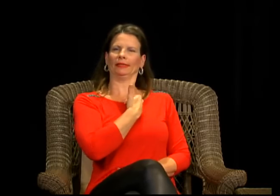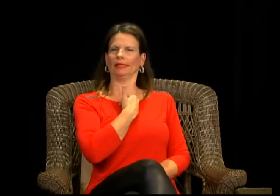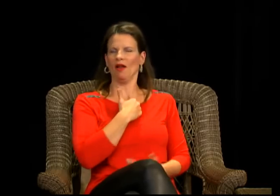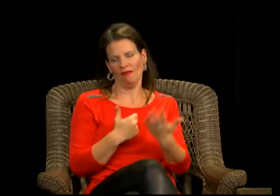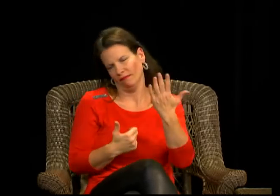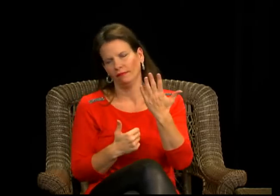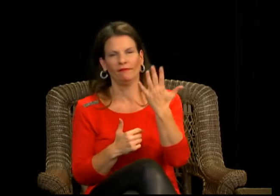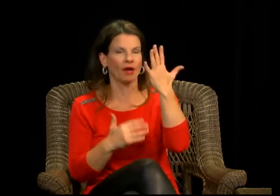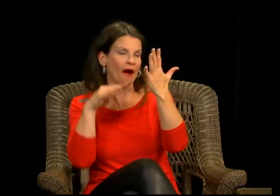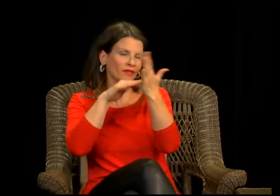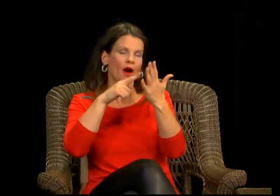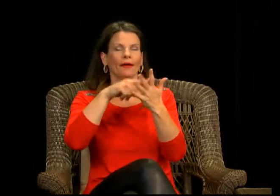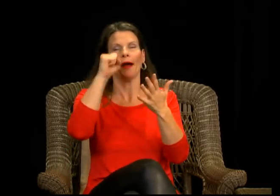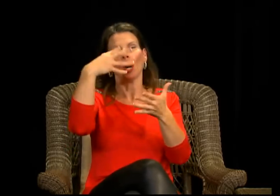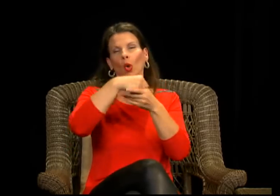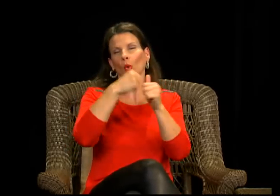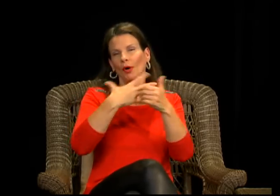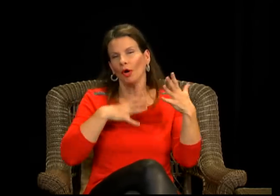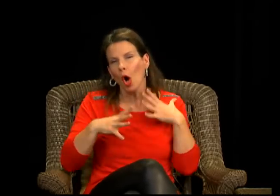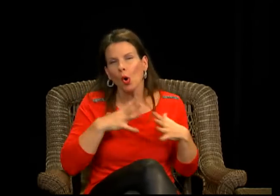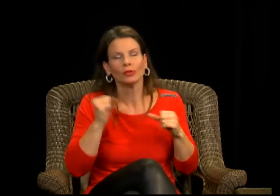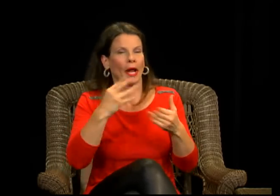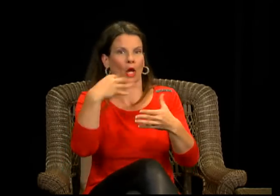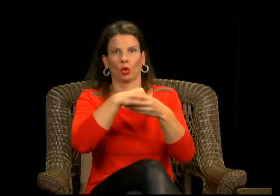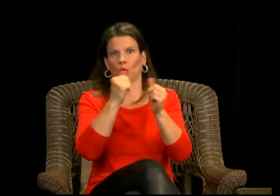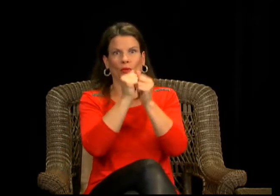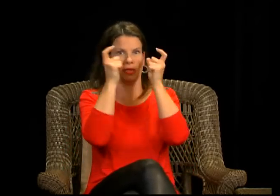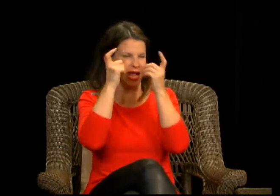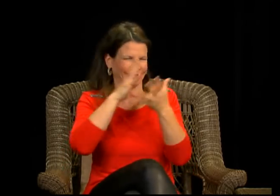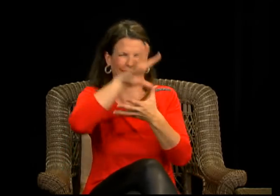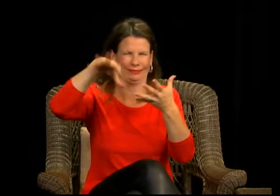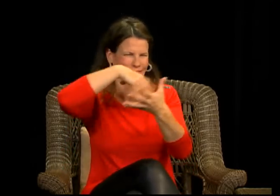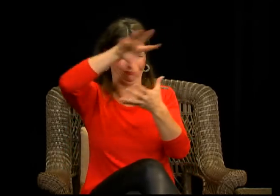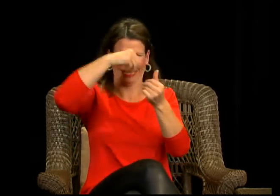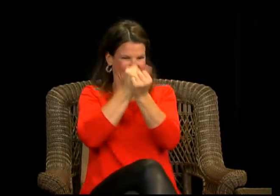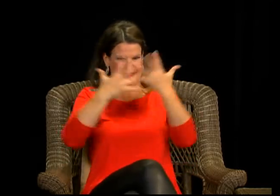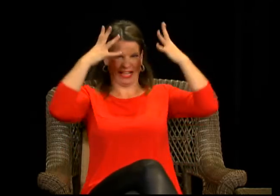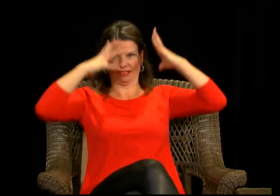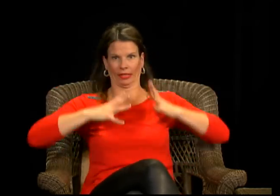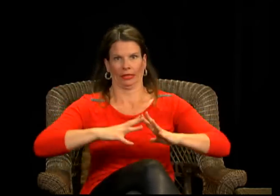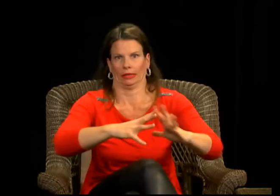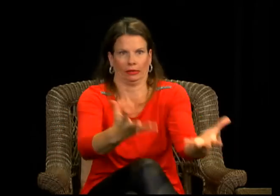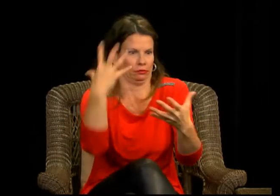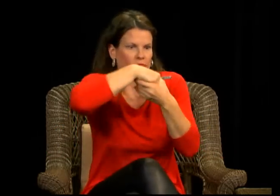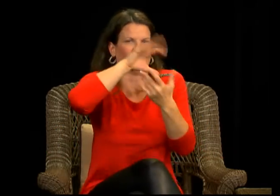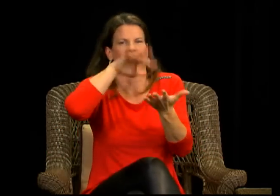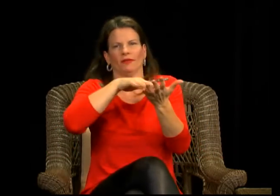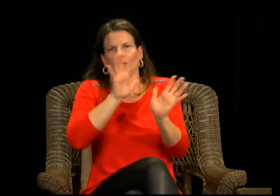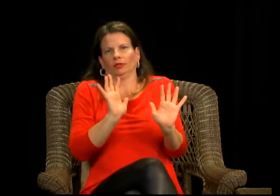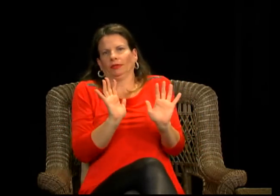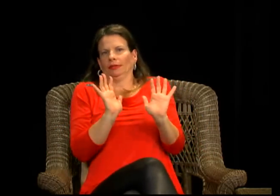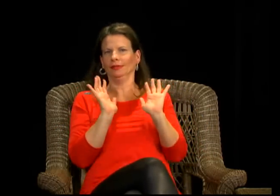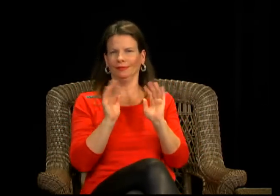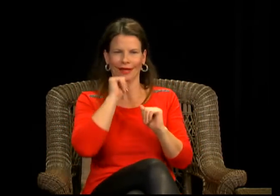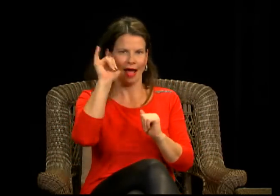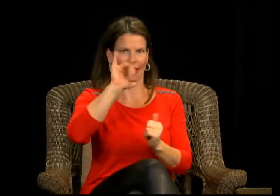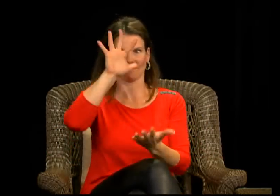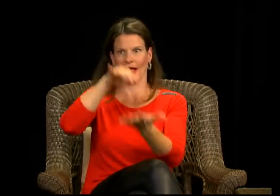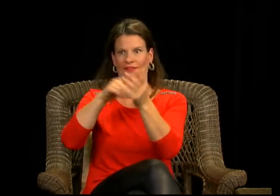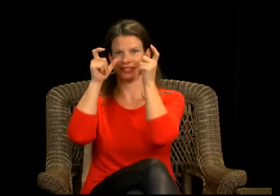organization that would work, you know, on that. So to me, it's kind of selfish to, to spend that amount of money on just clothes